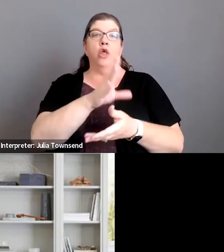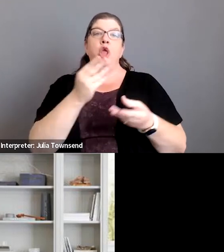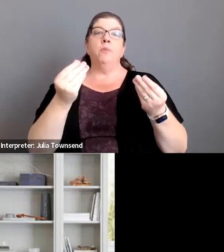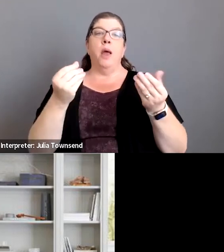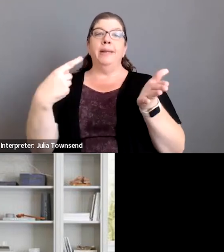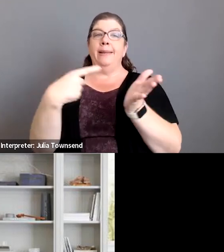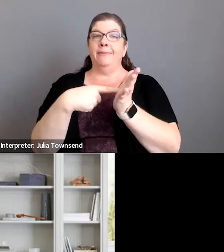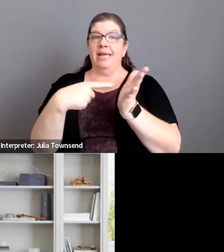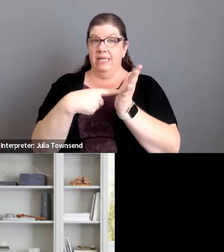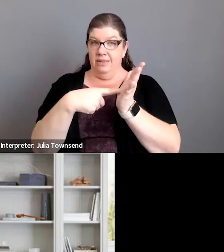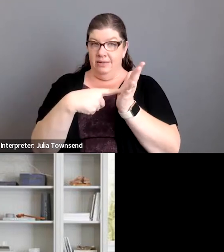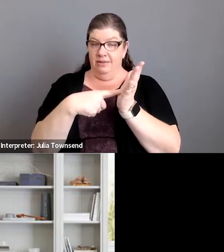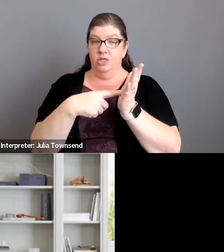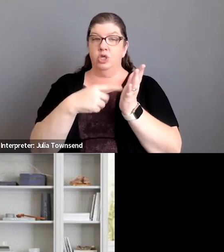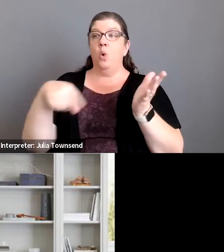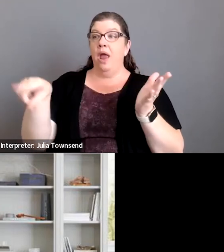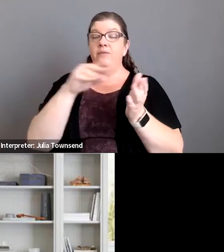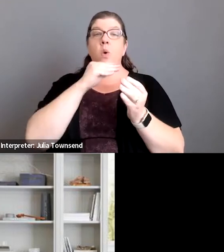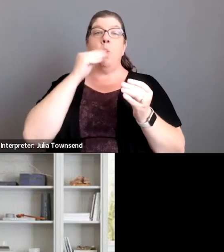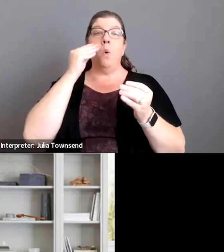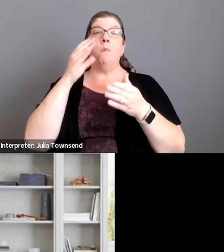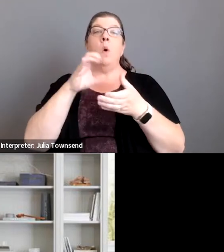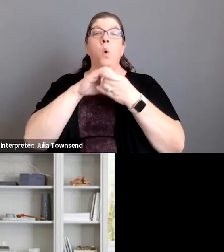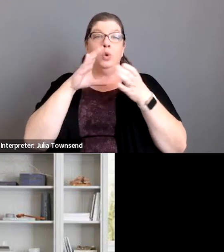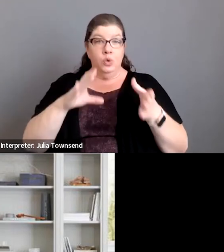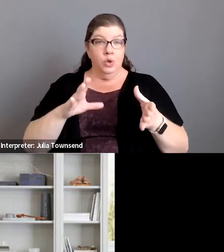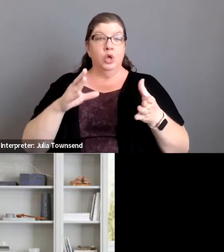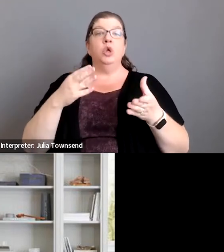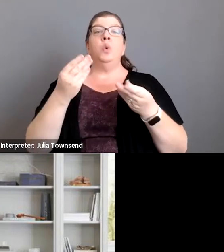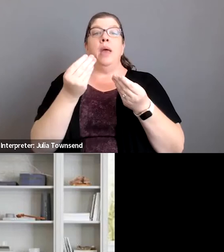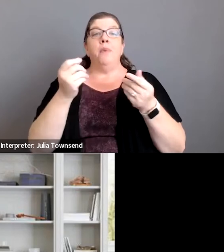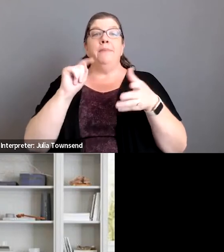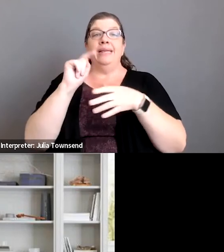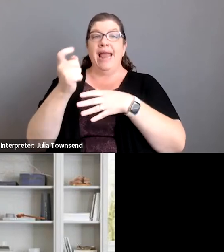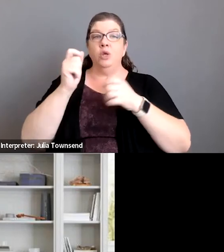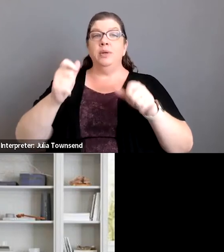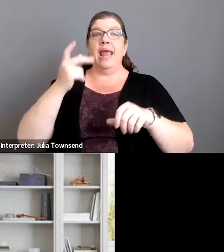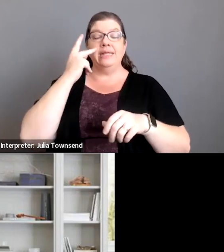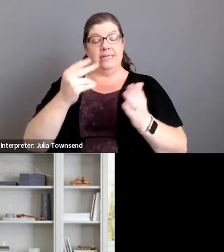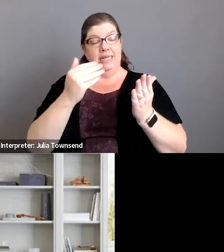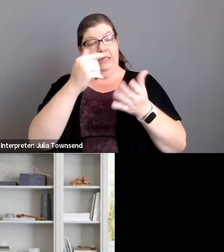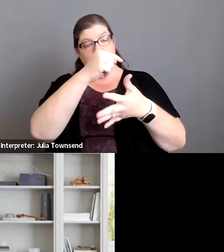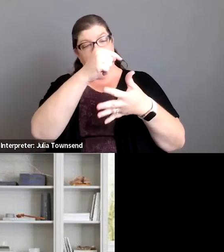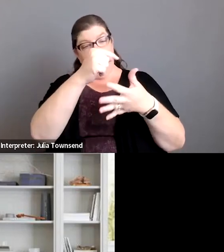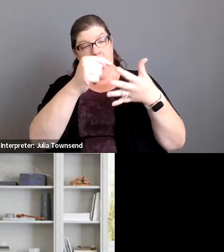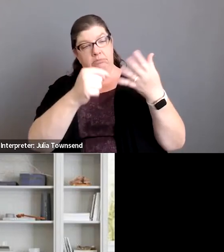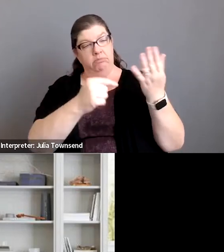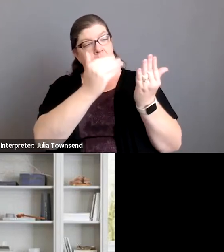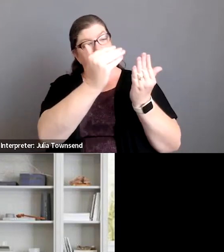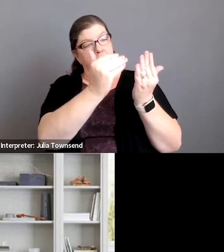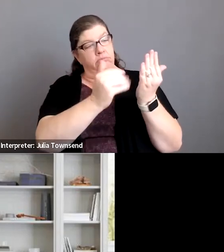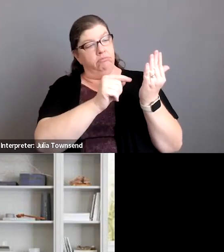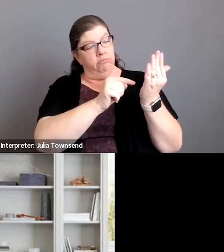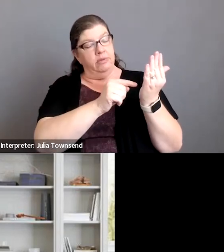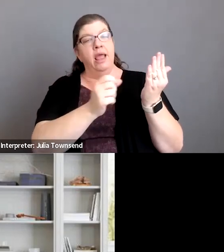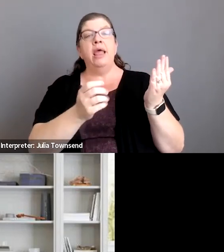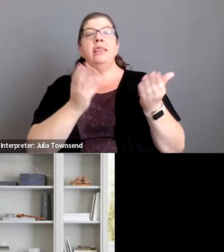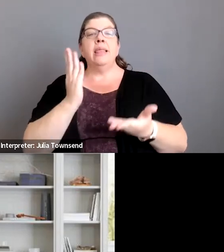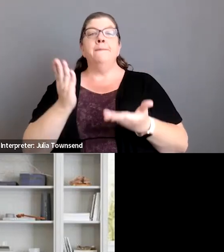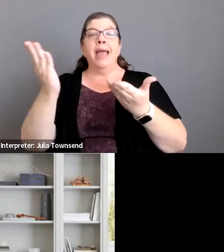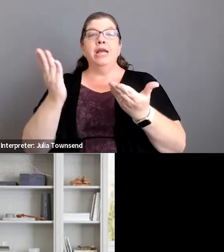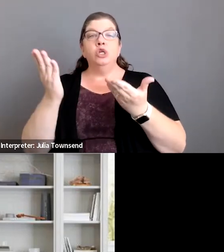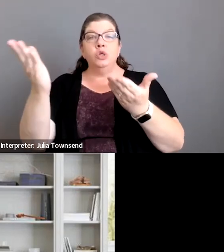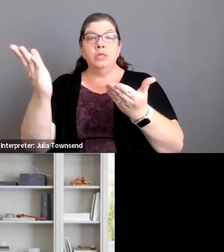bills so if you're a homeowner and you have your property taxes you can see right on there the measures and how much